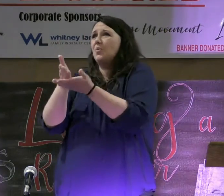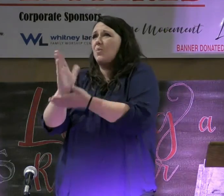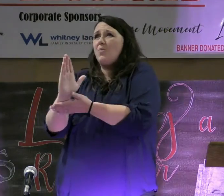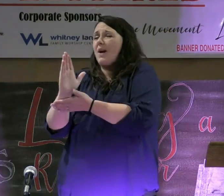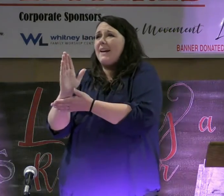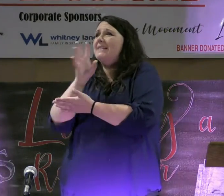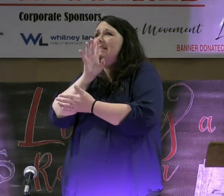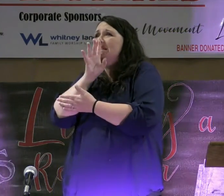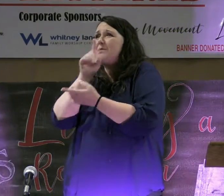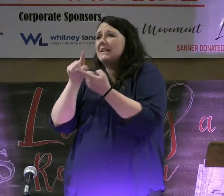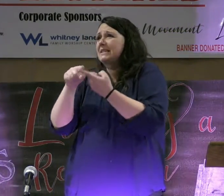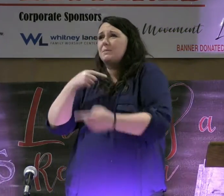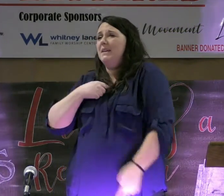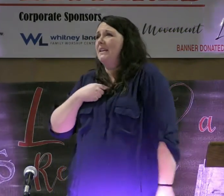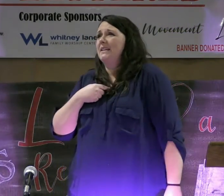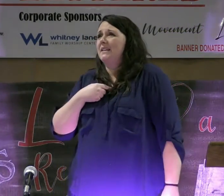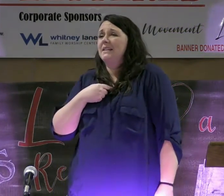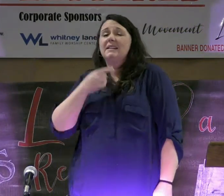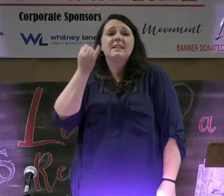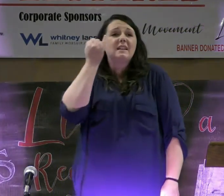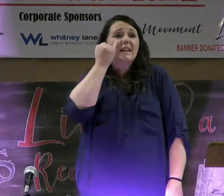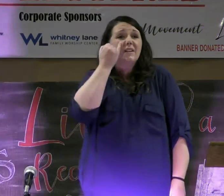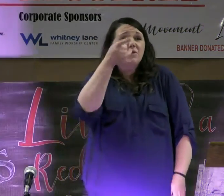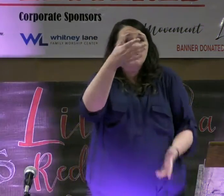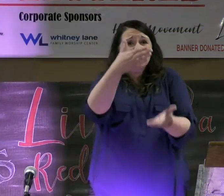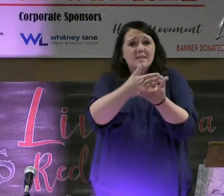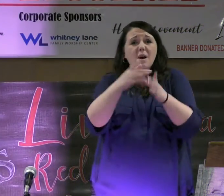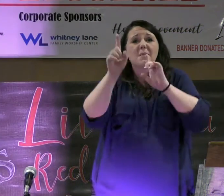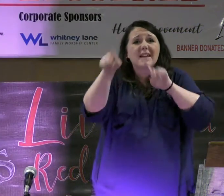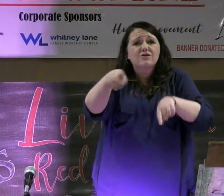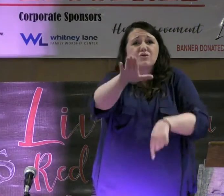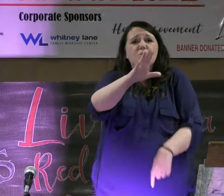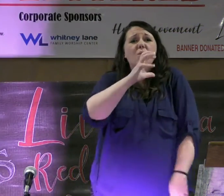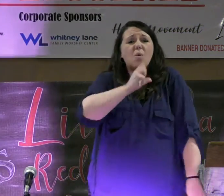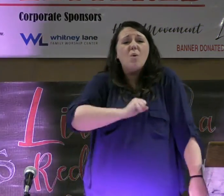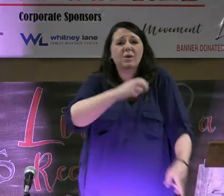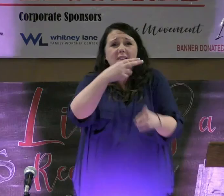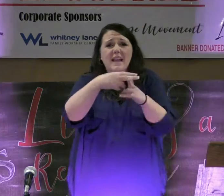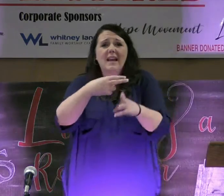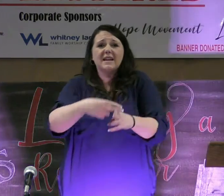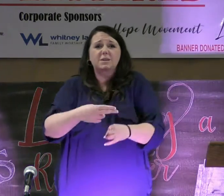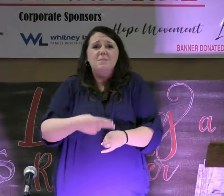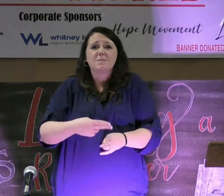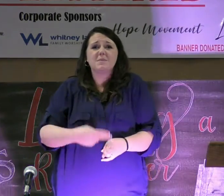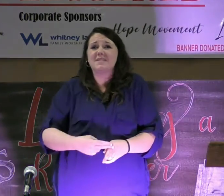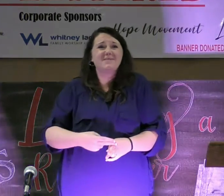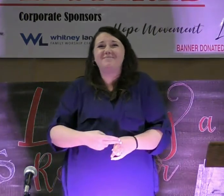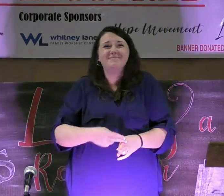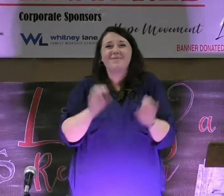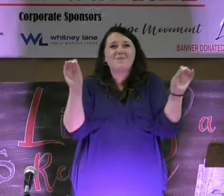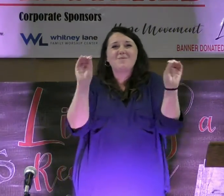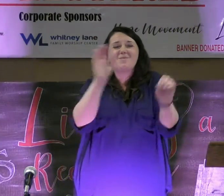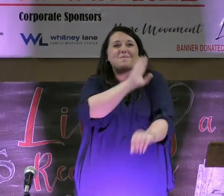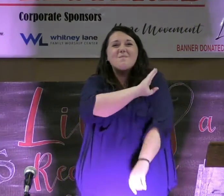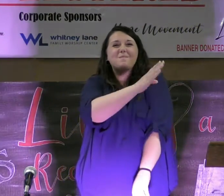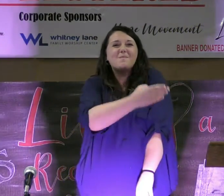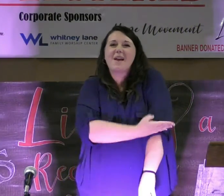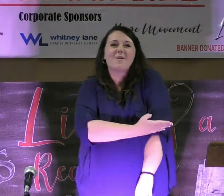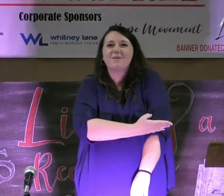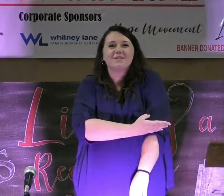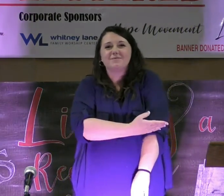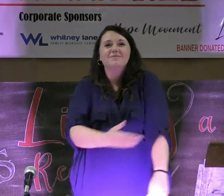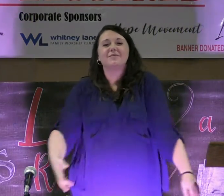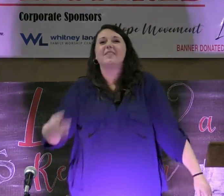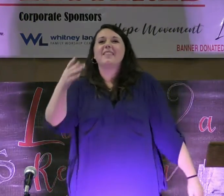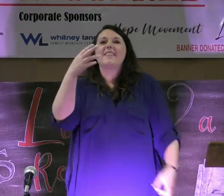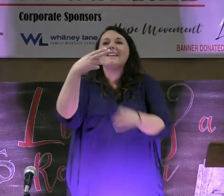speaking to you. When you stop answering to your old names, they stop having power over you.